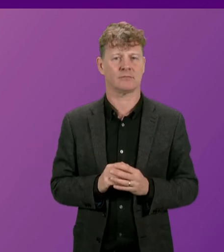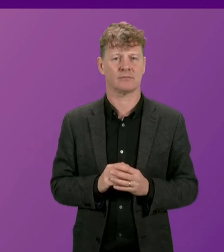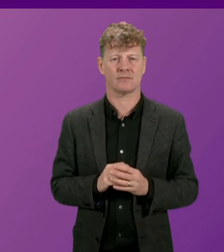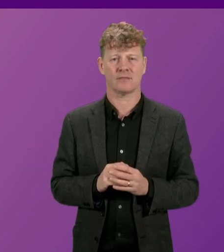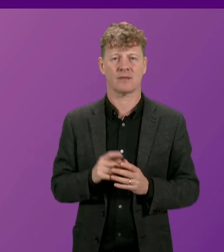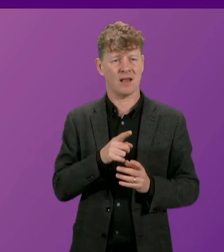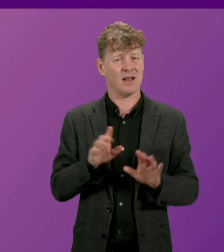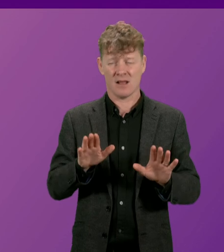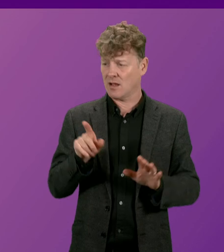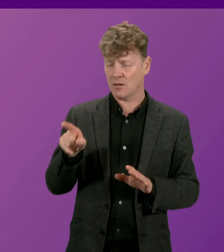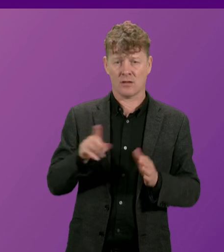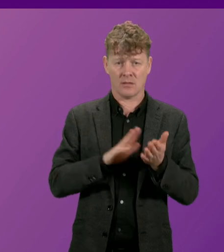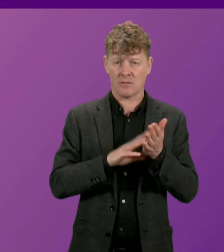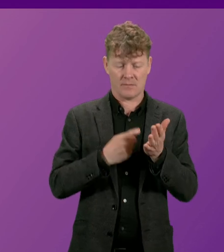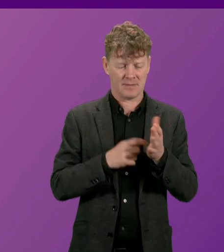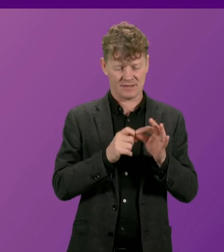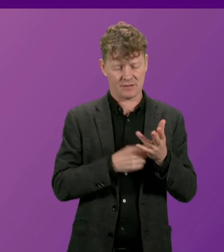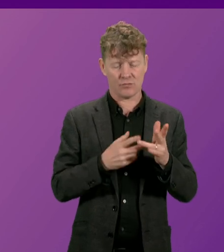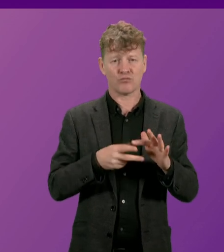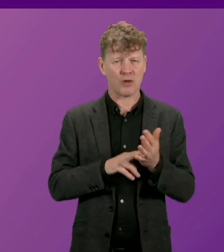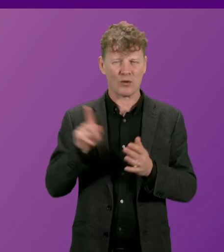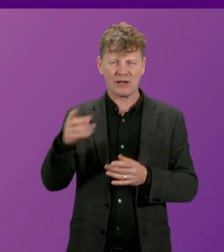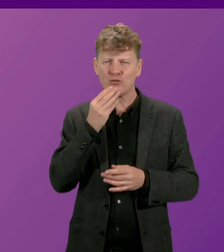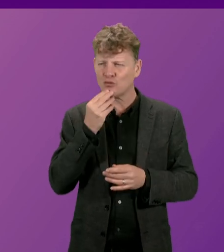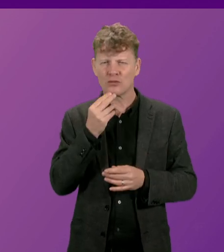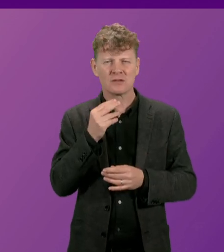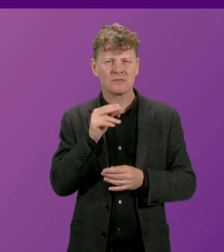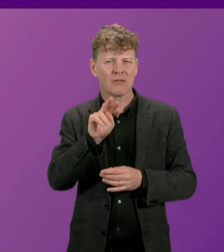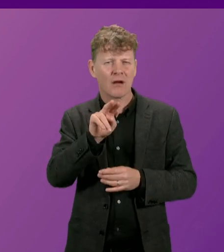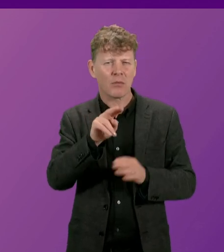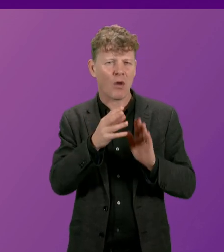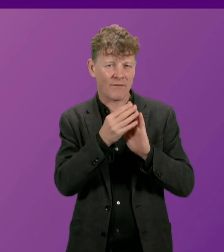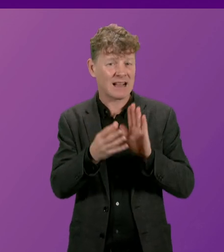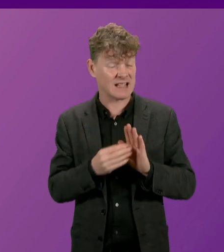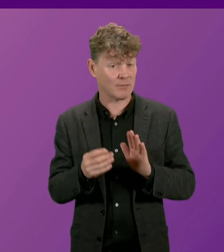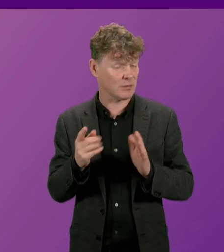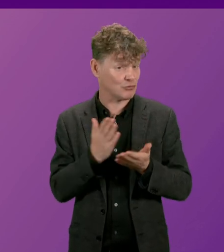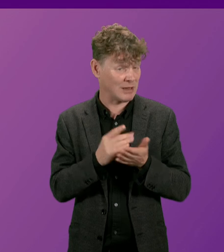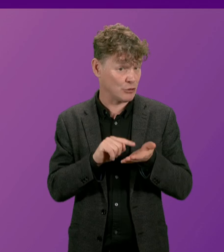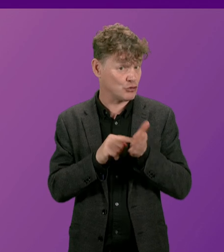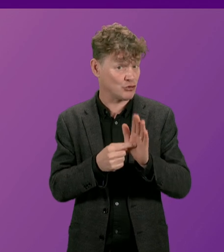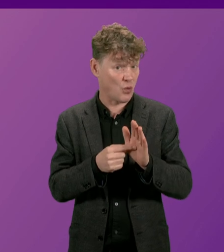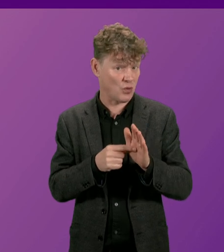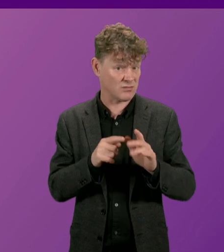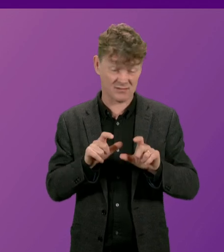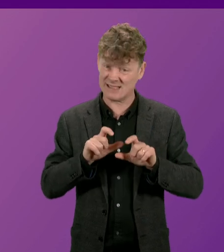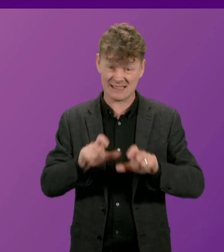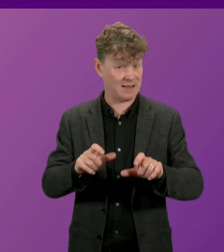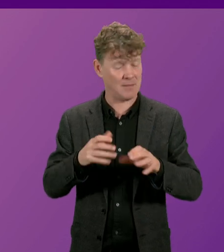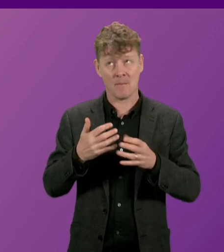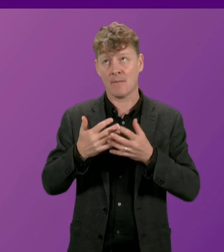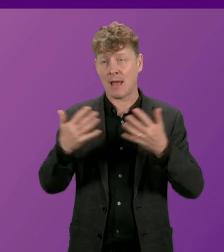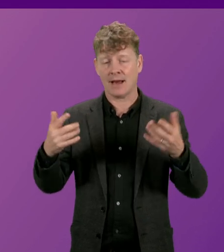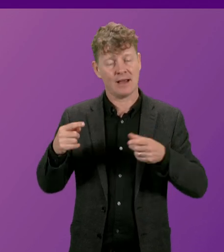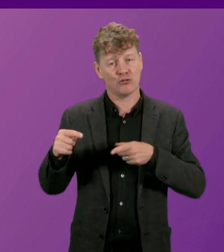Mr Brown makes a couple of examples which I think illustrate the remaining challenges amongst many other remaining